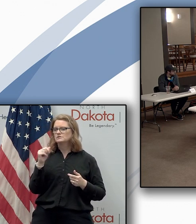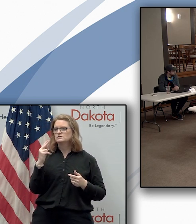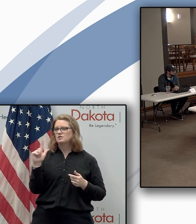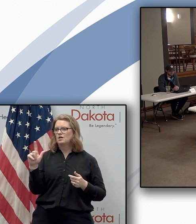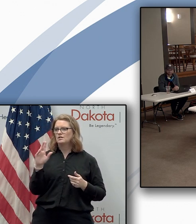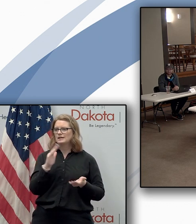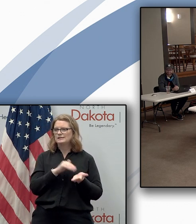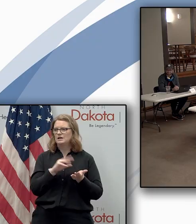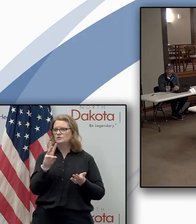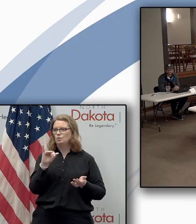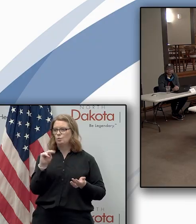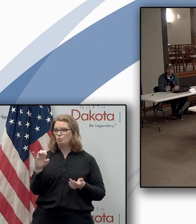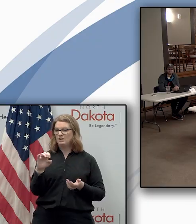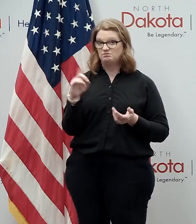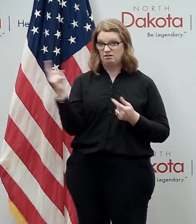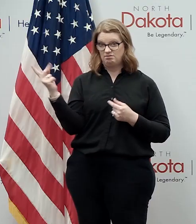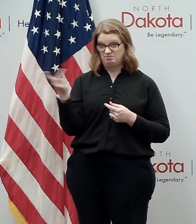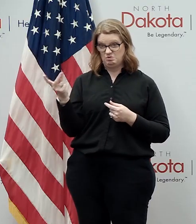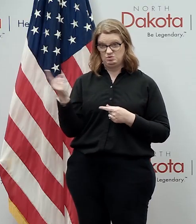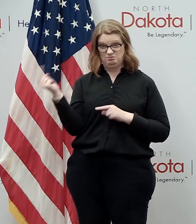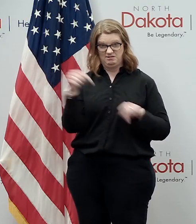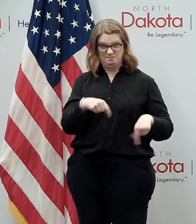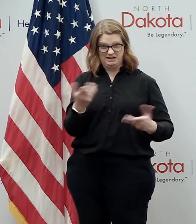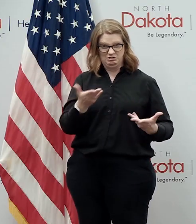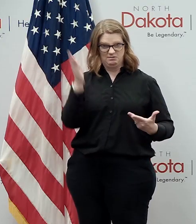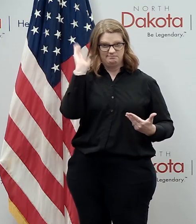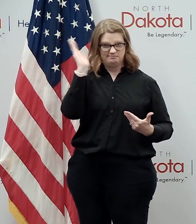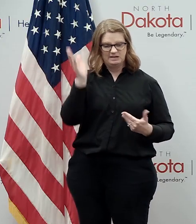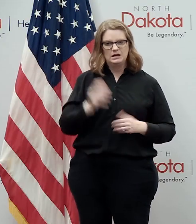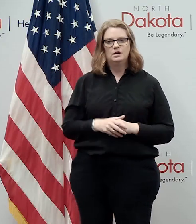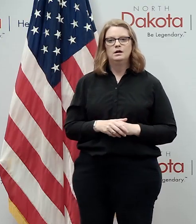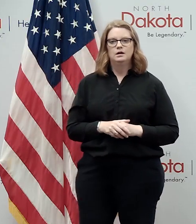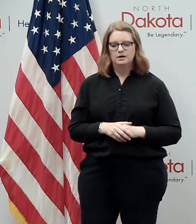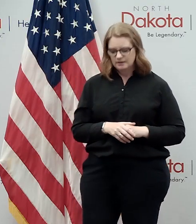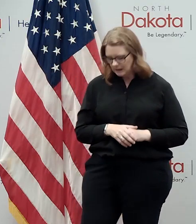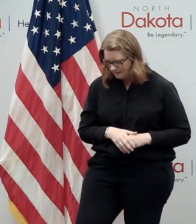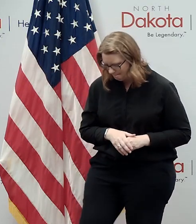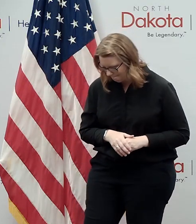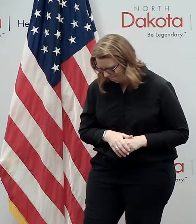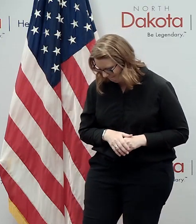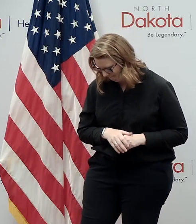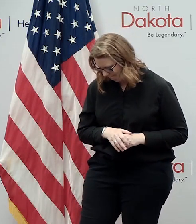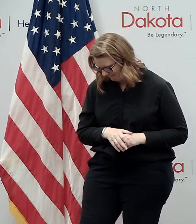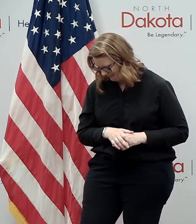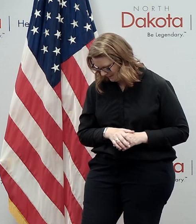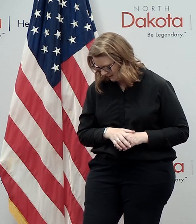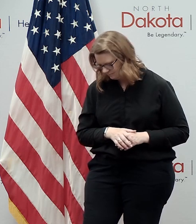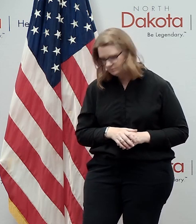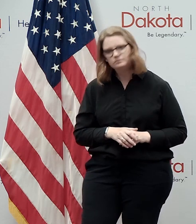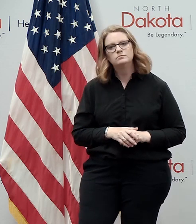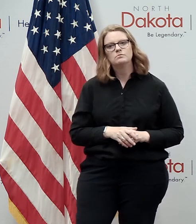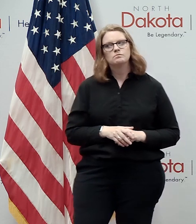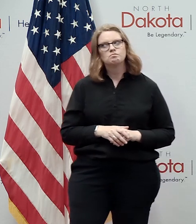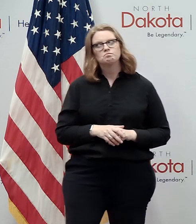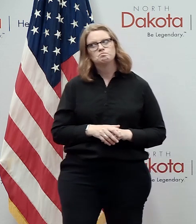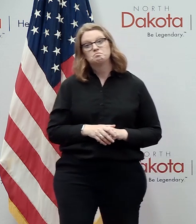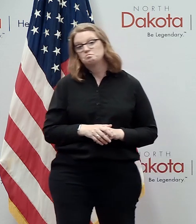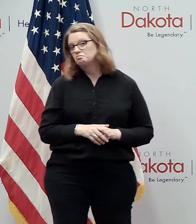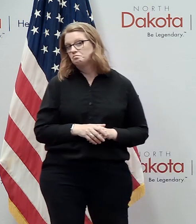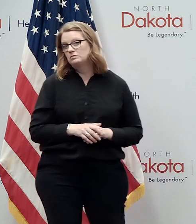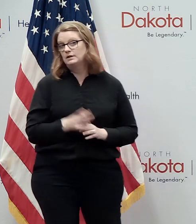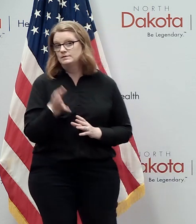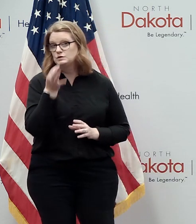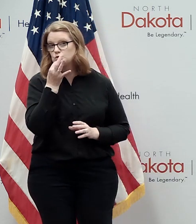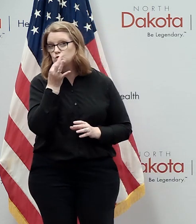uh i would i would say uh either either